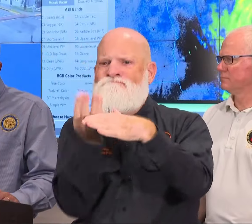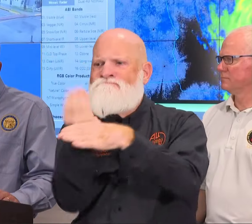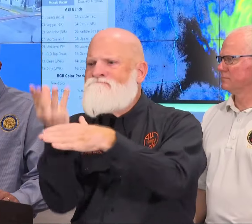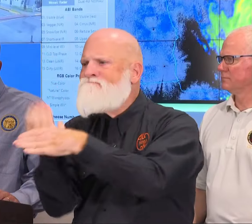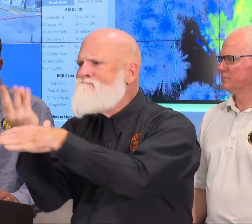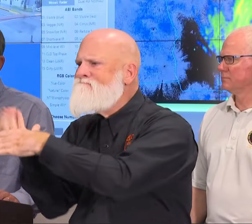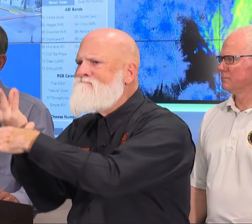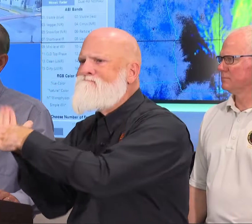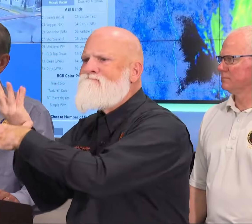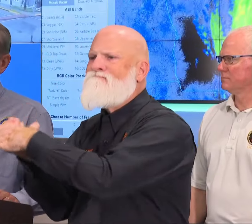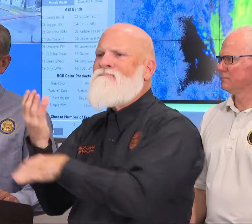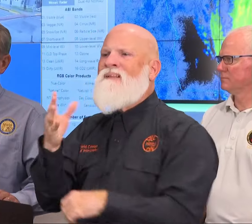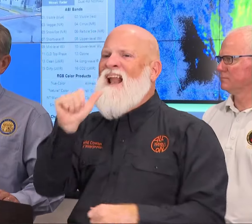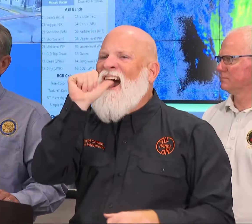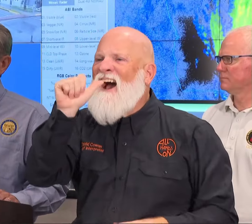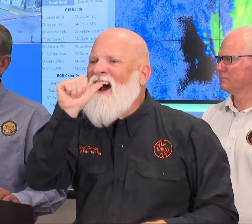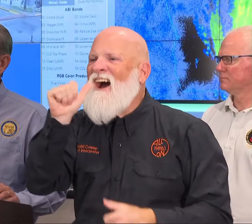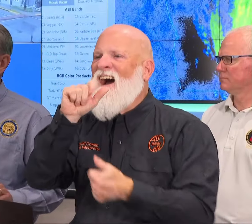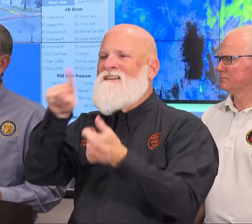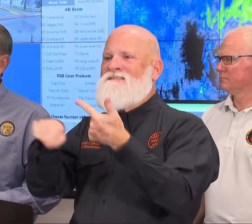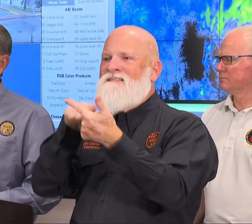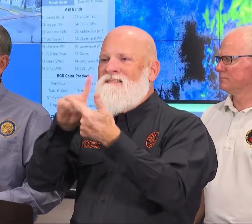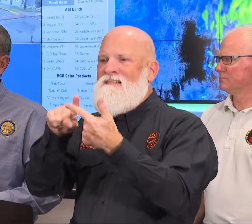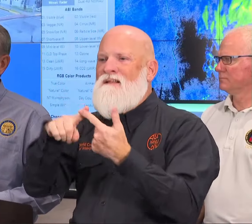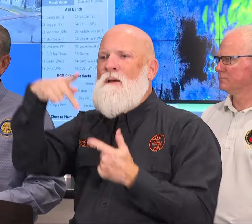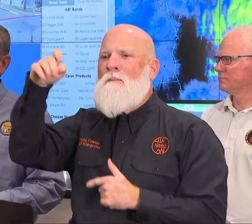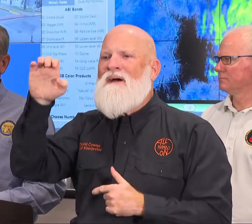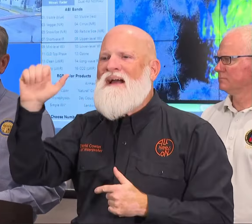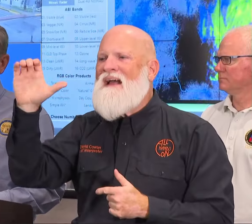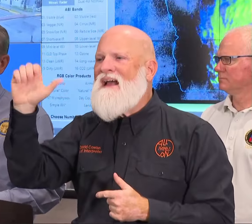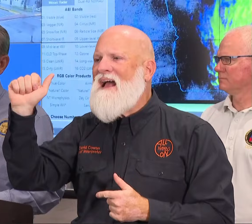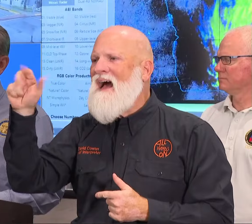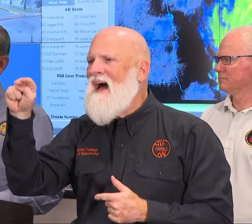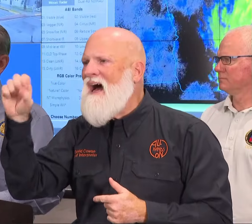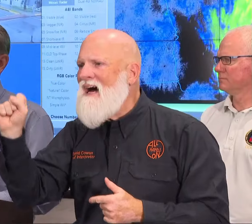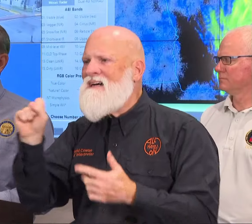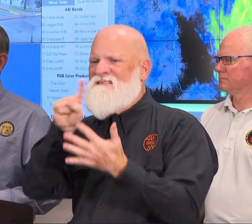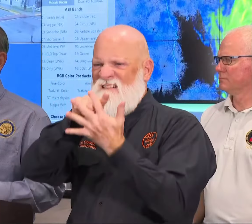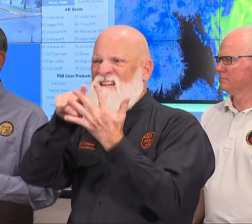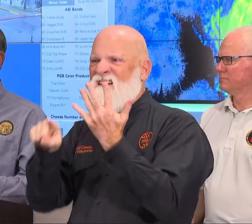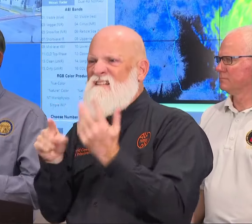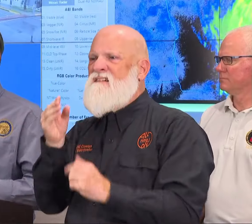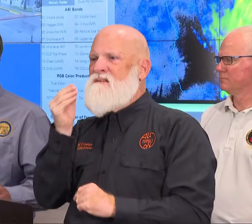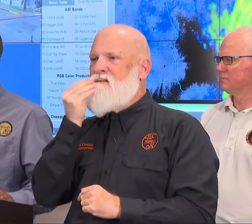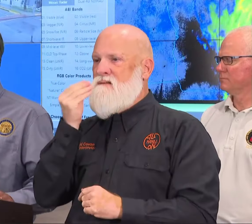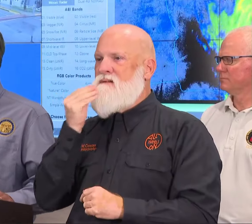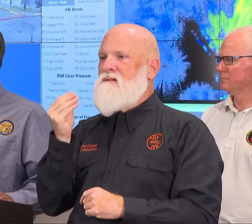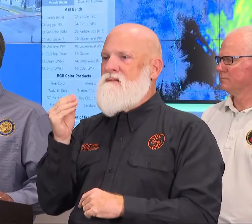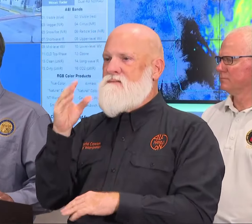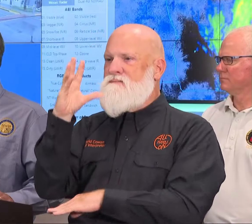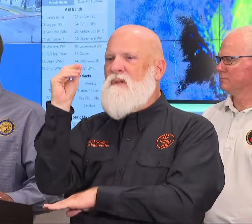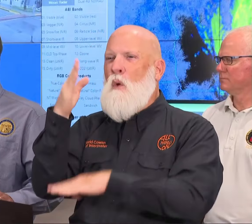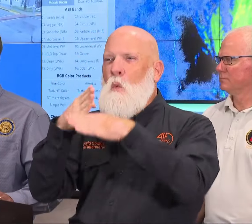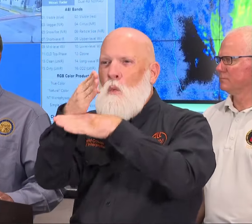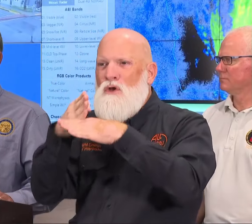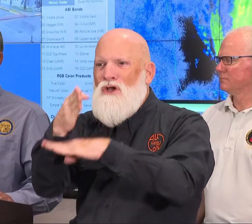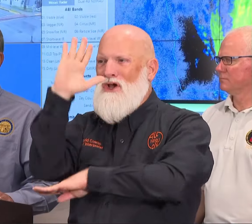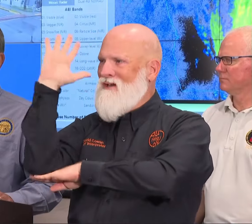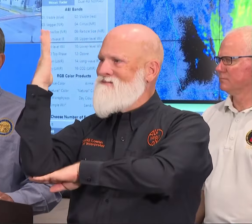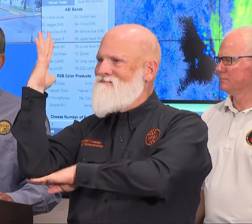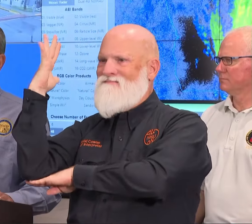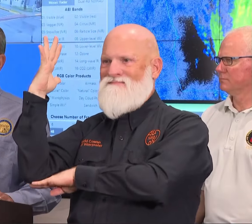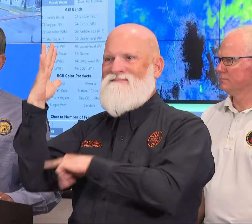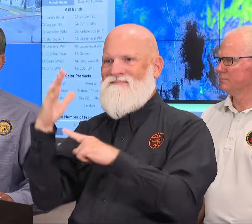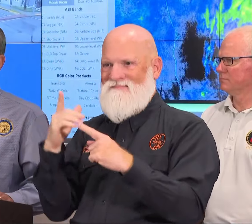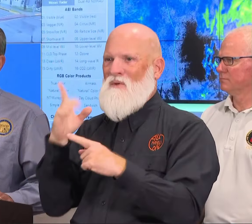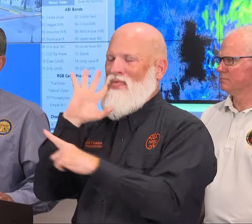pecans and certainly timber. We're aware of that. We'll continue to monitor those efforts as I know Commissioner Harper is doing